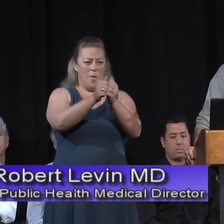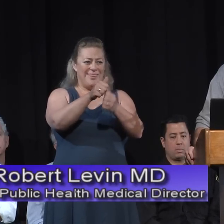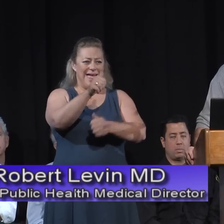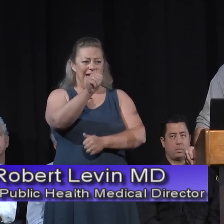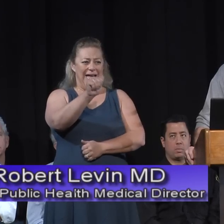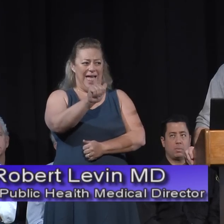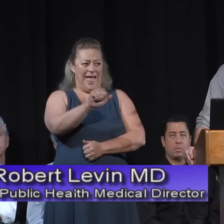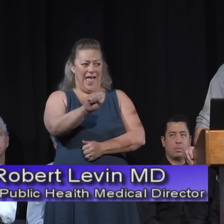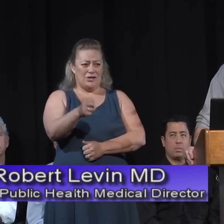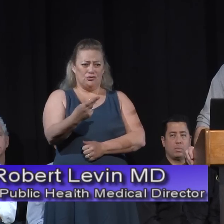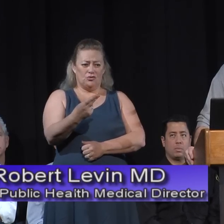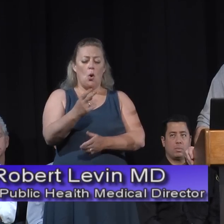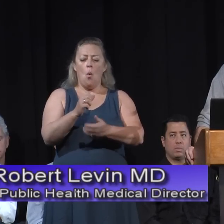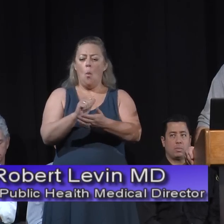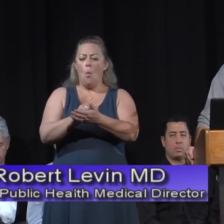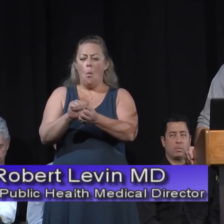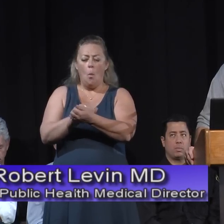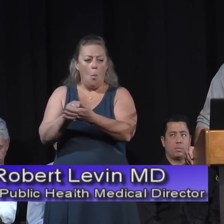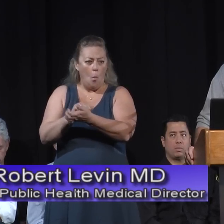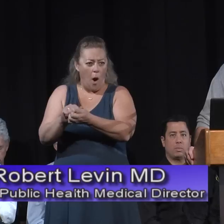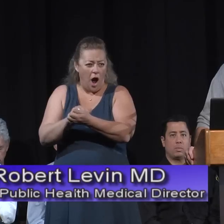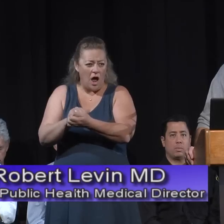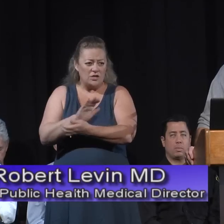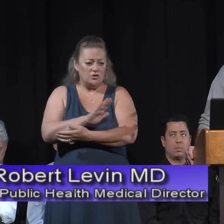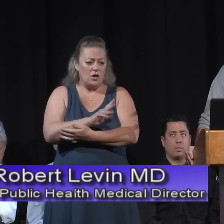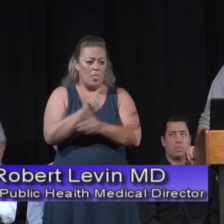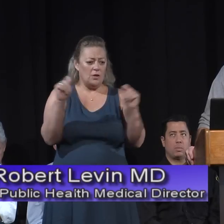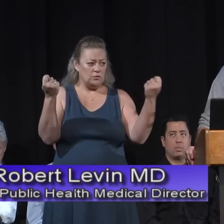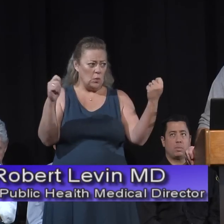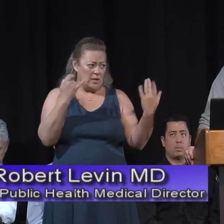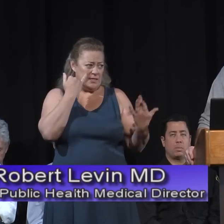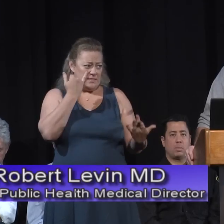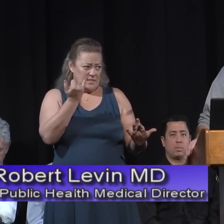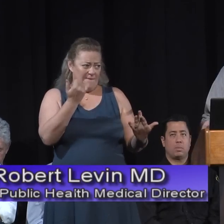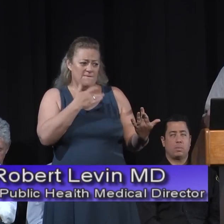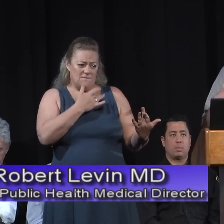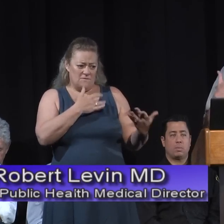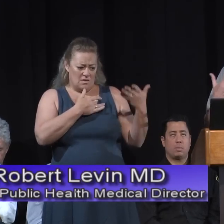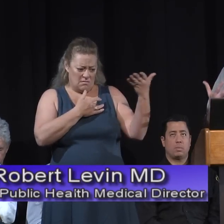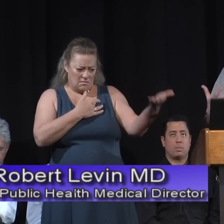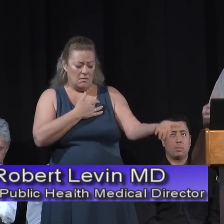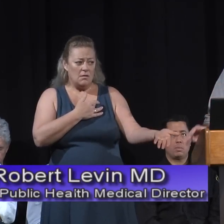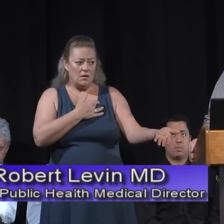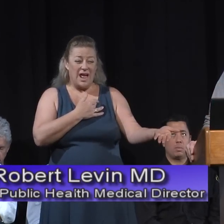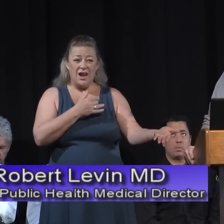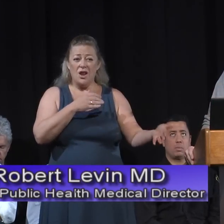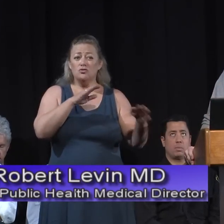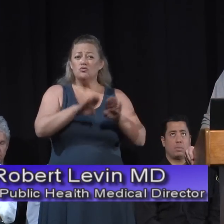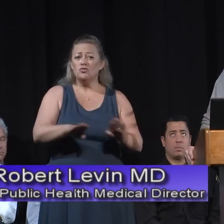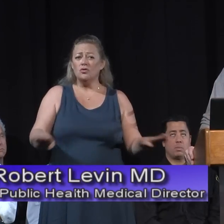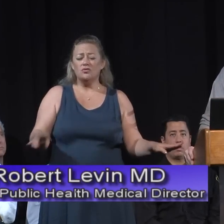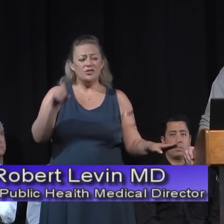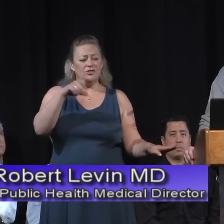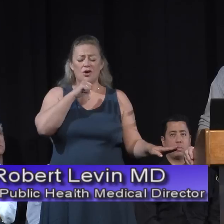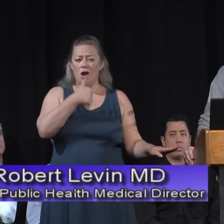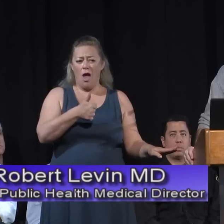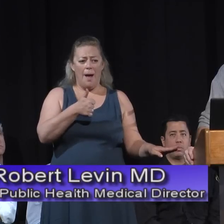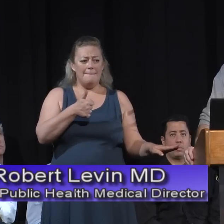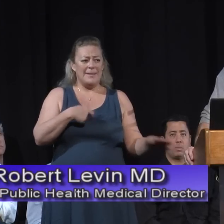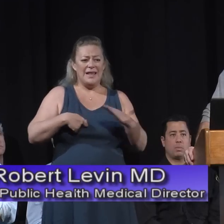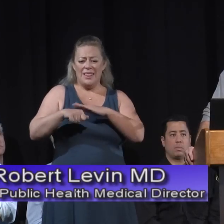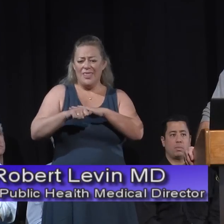to ash. And children should not be allowed to be in the vicinity of a clean-up of ash.